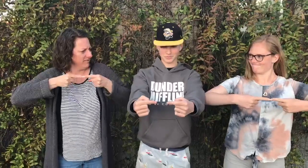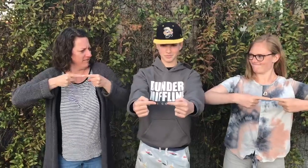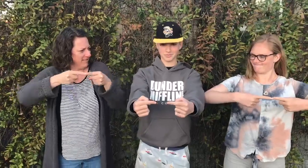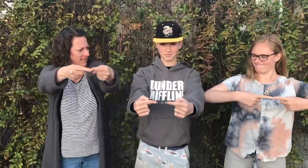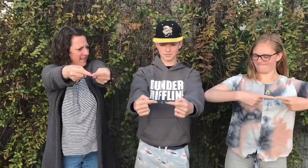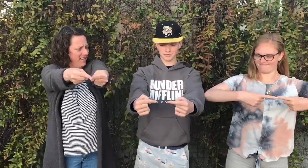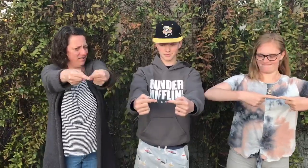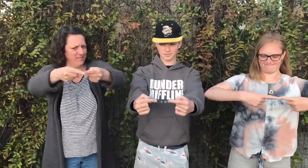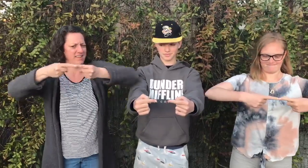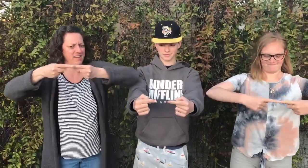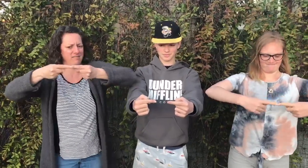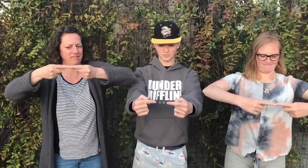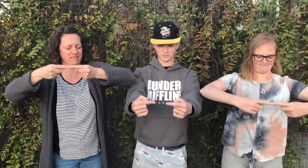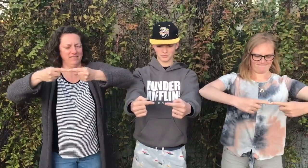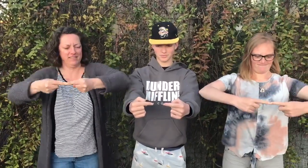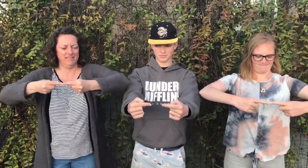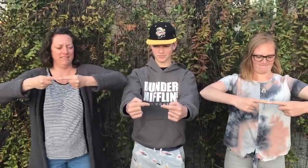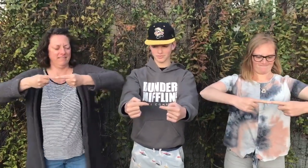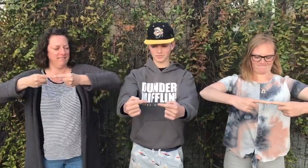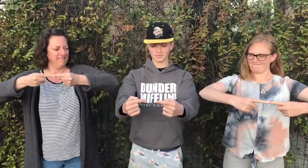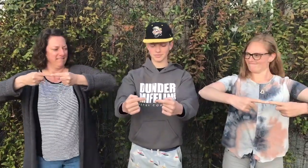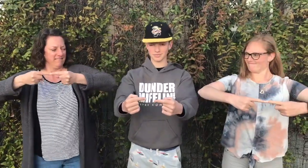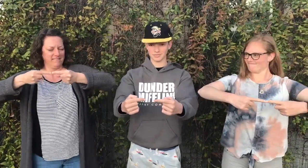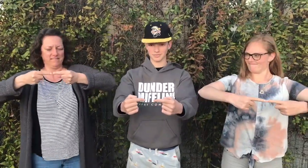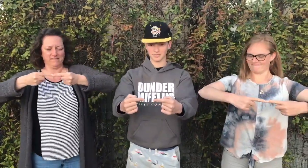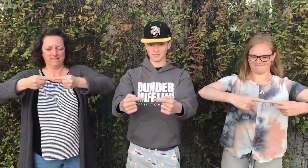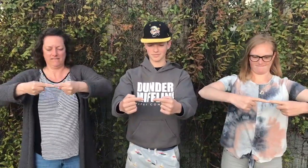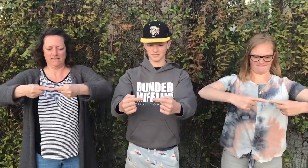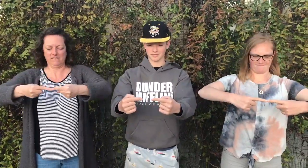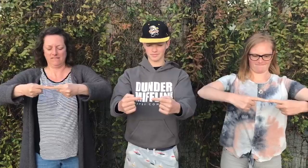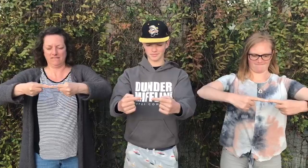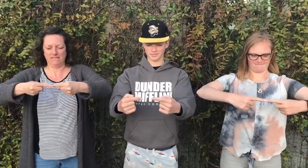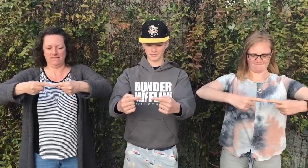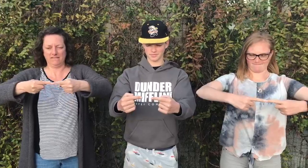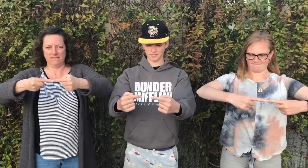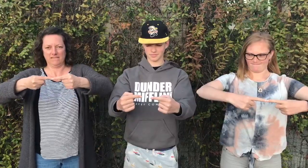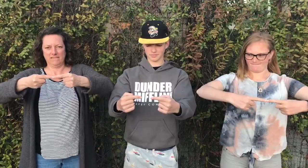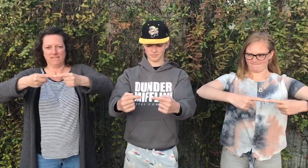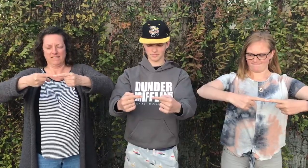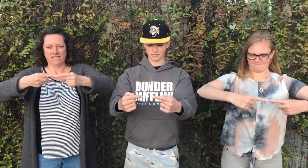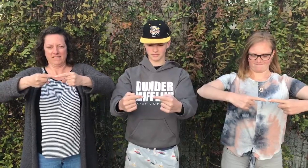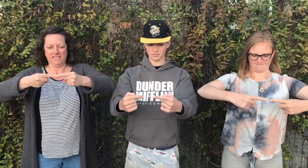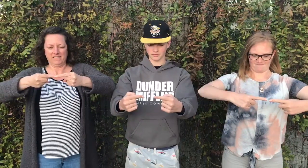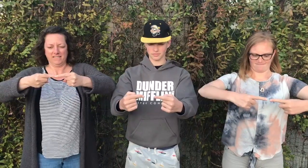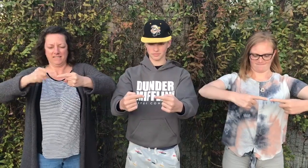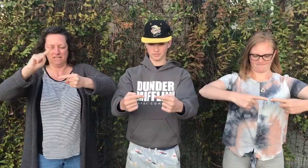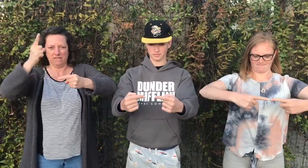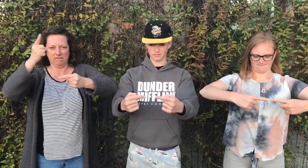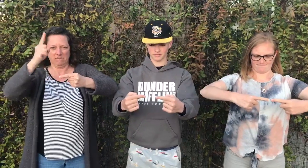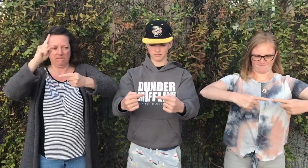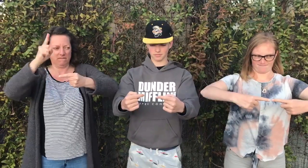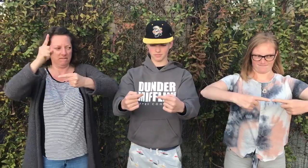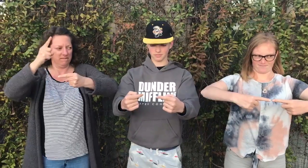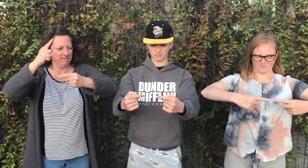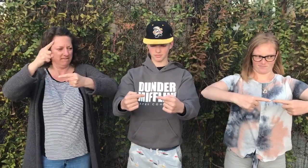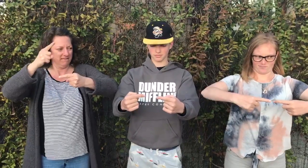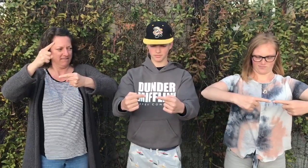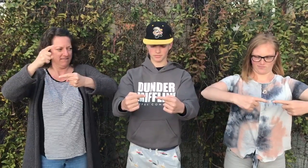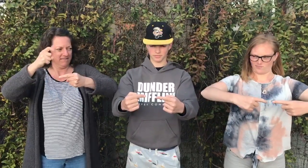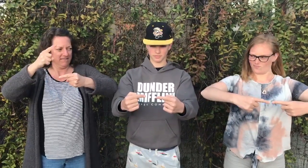basketball right in front of your chest move your right pointer finger away from